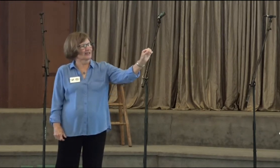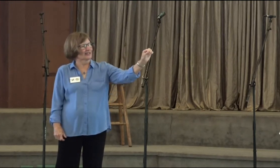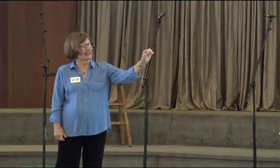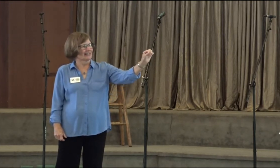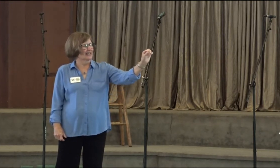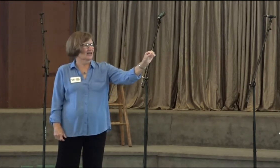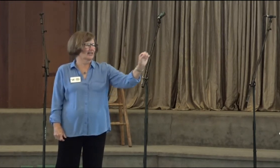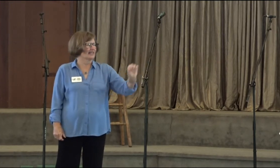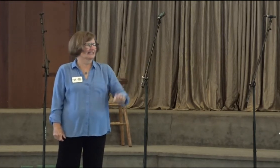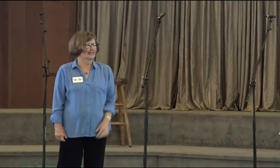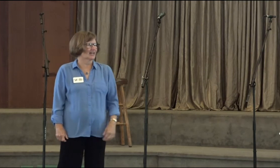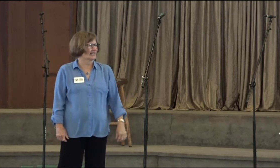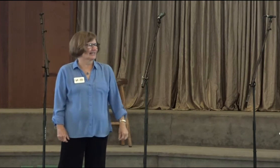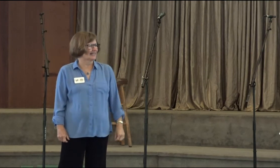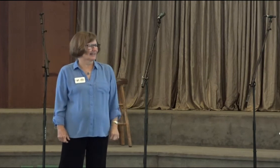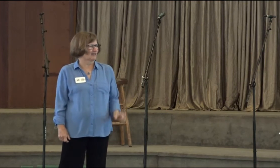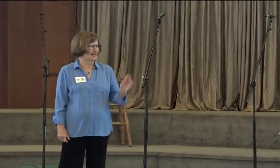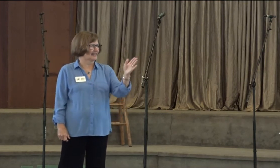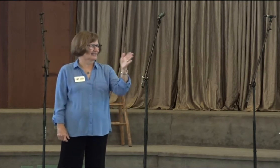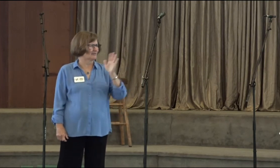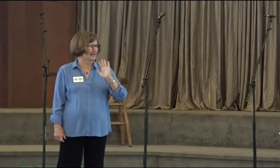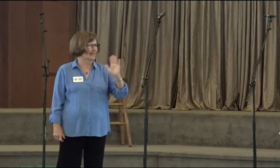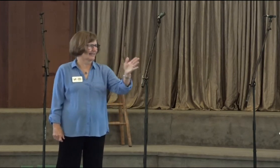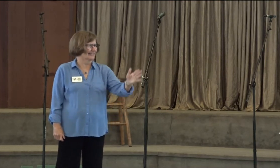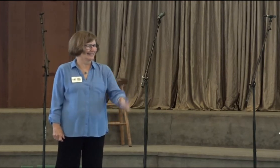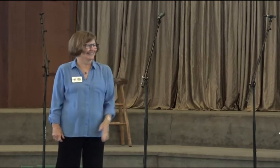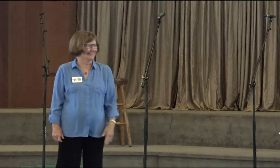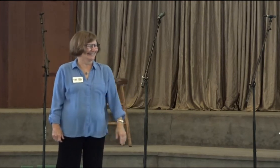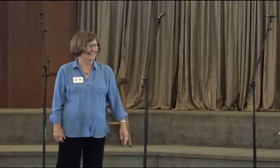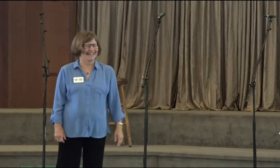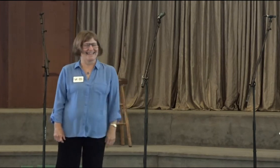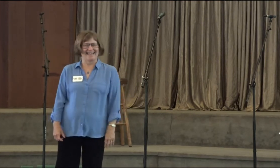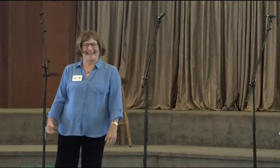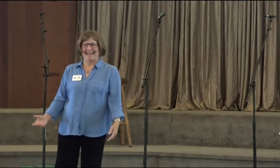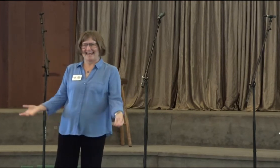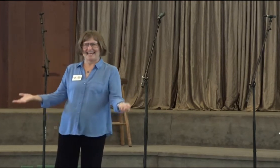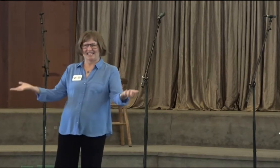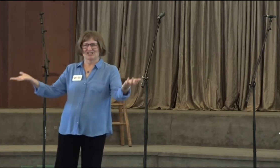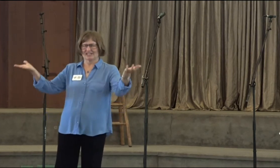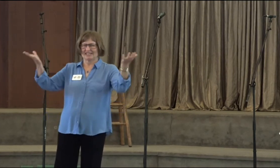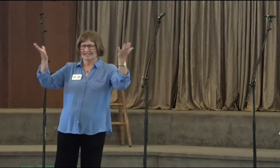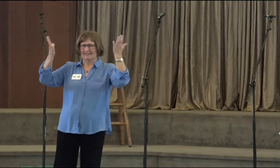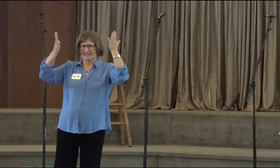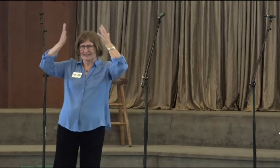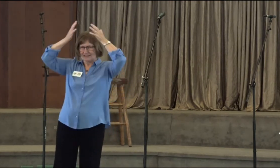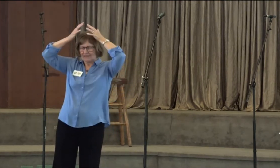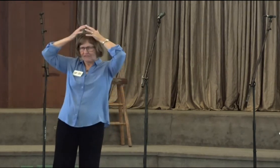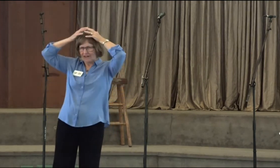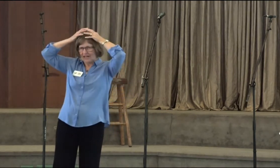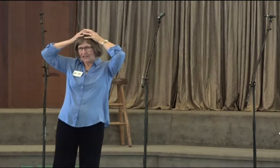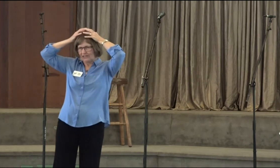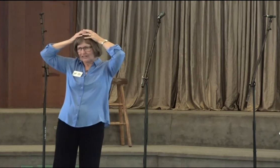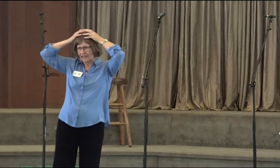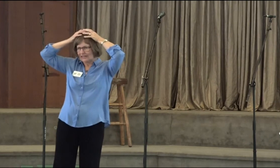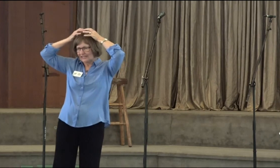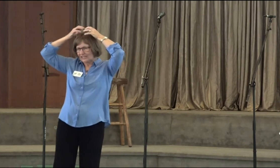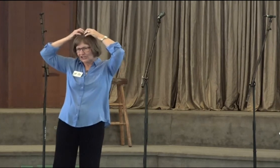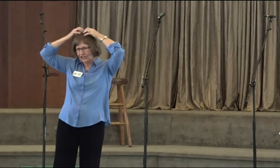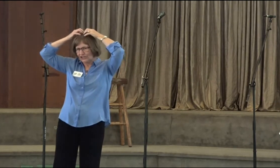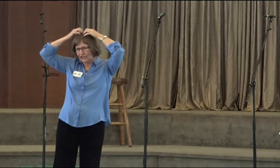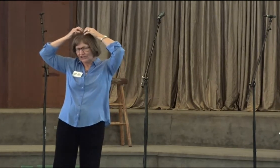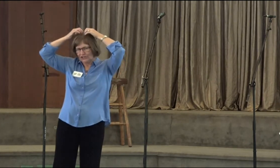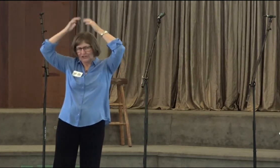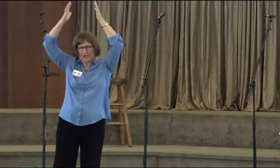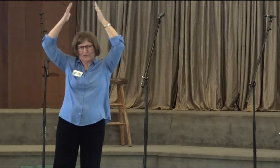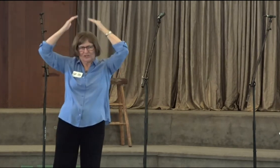fire. Ghana and I have connected with that. And just the fire. This